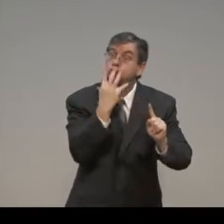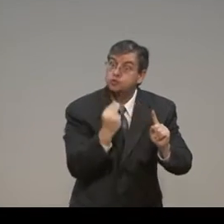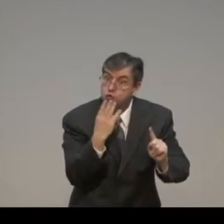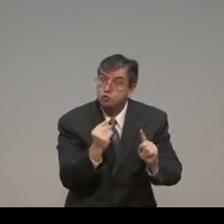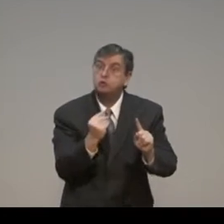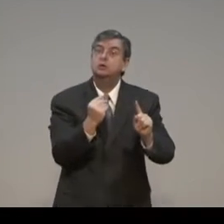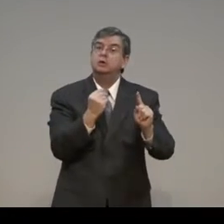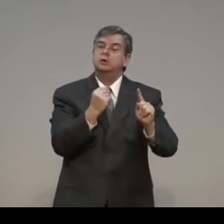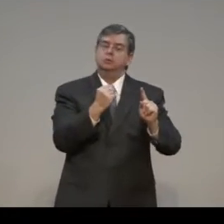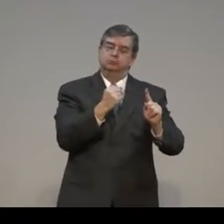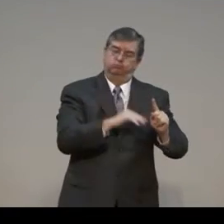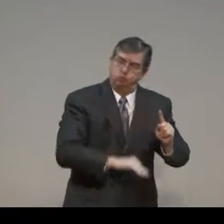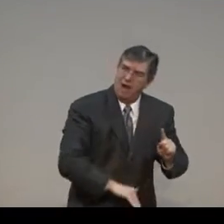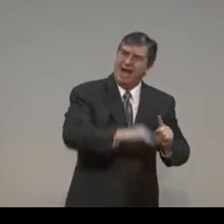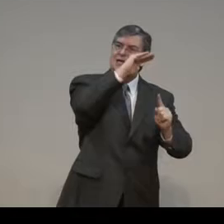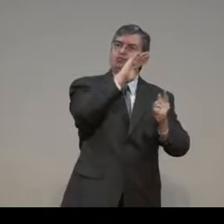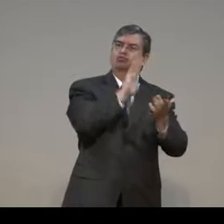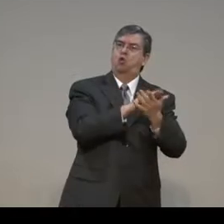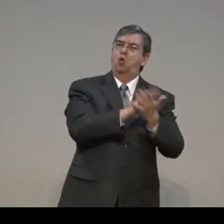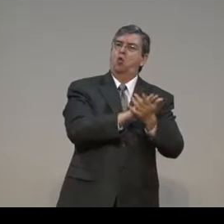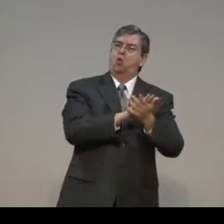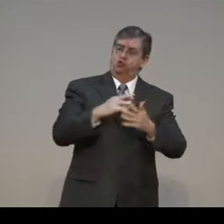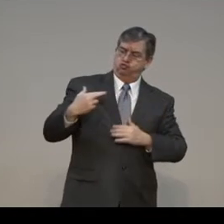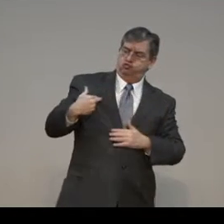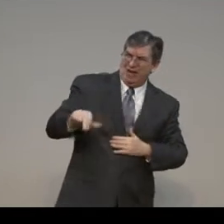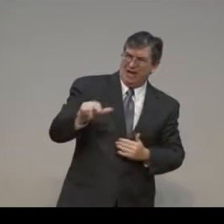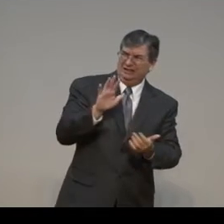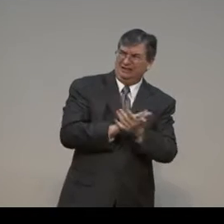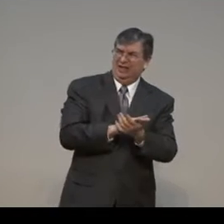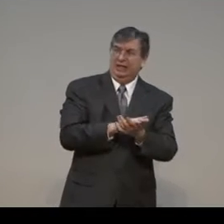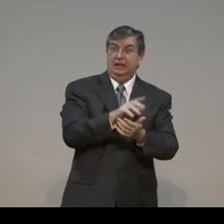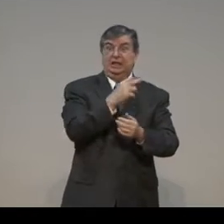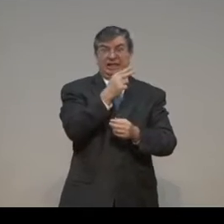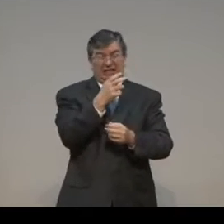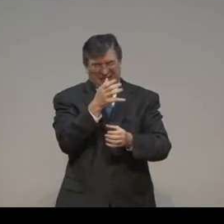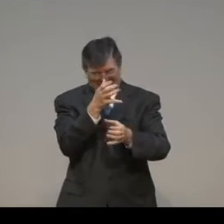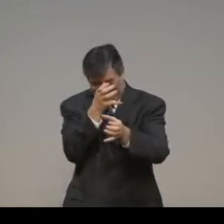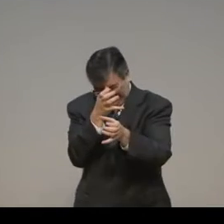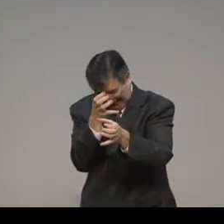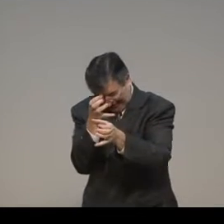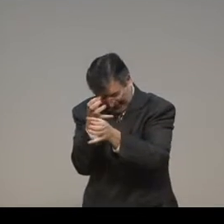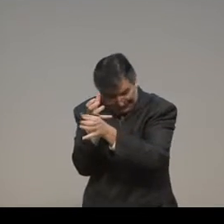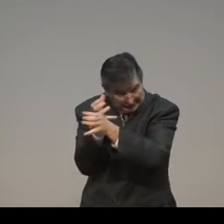of the Jewish law. He was raised with a religious